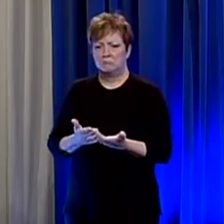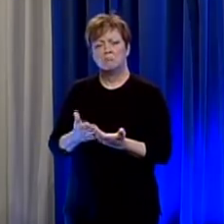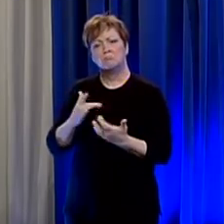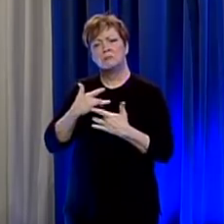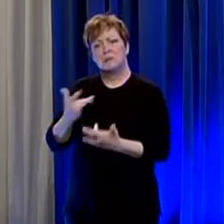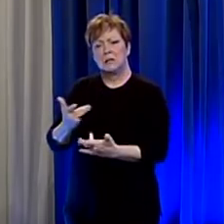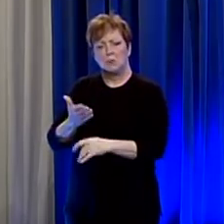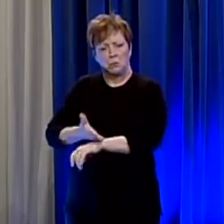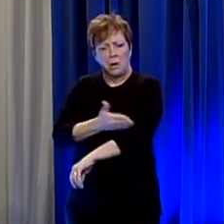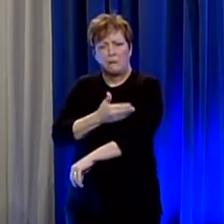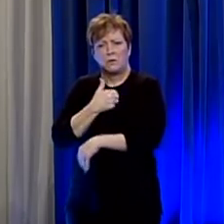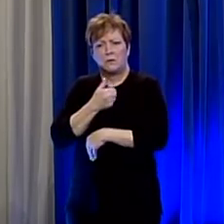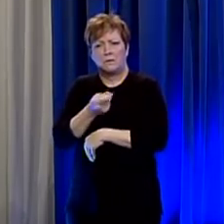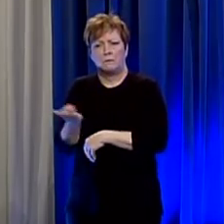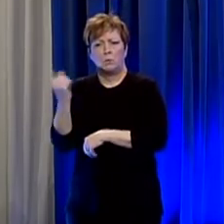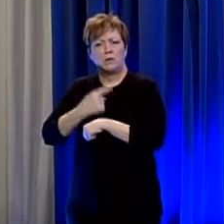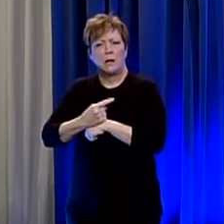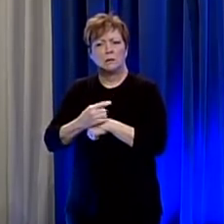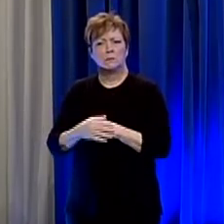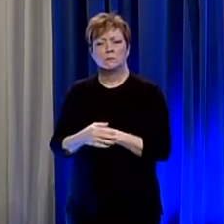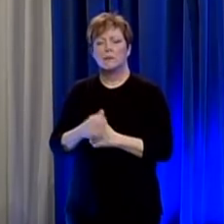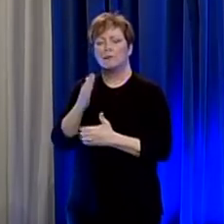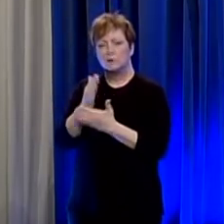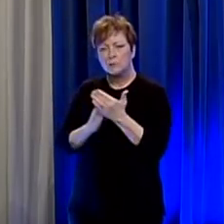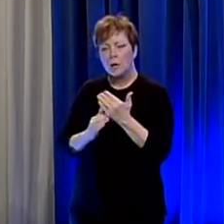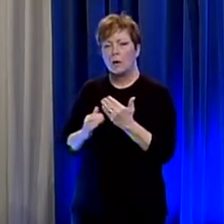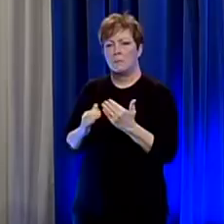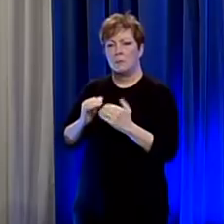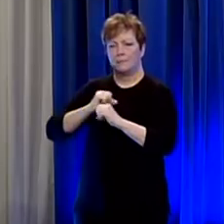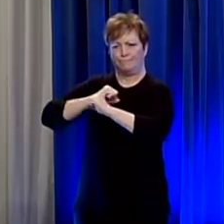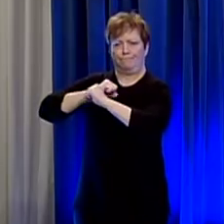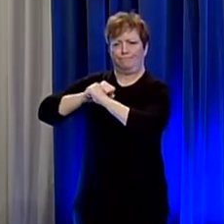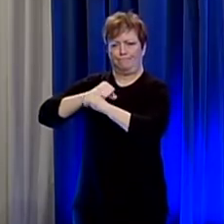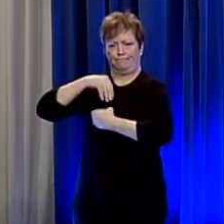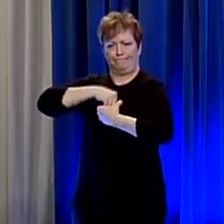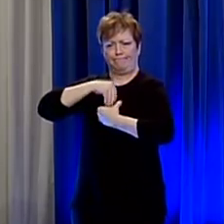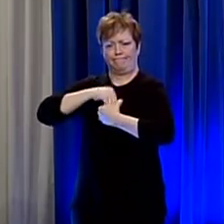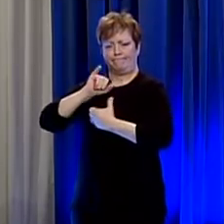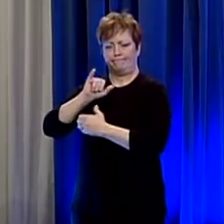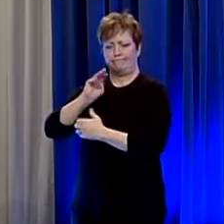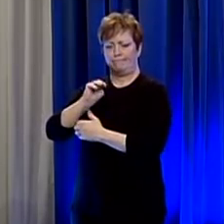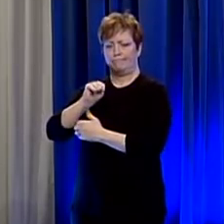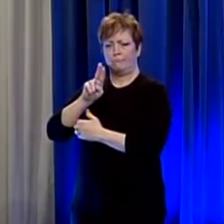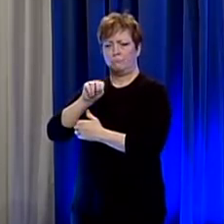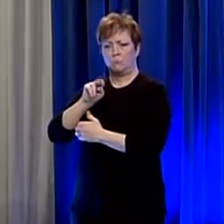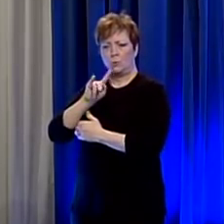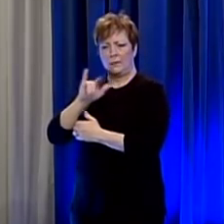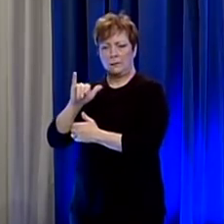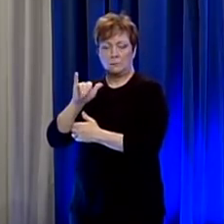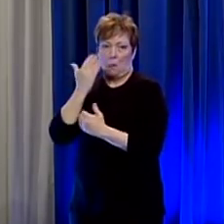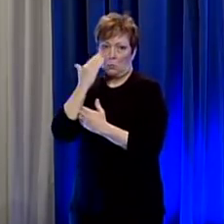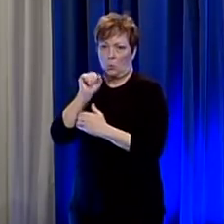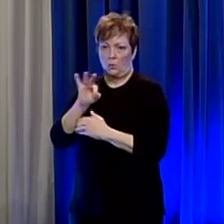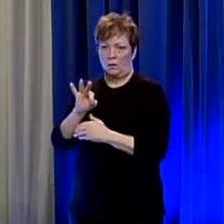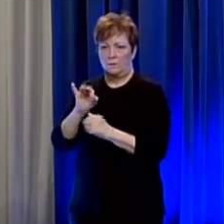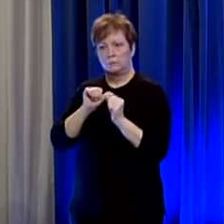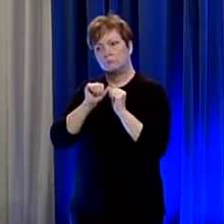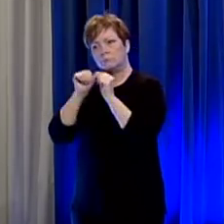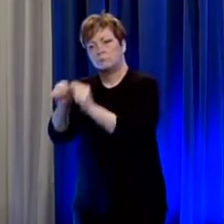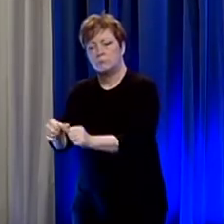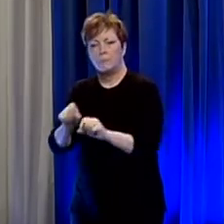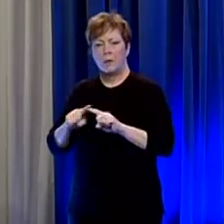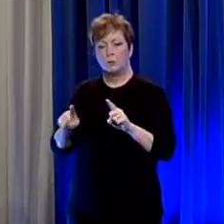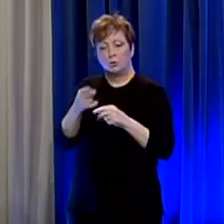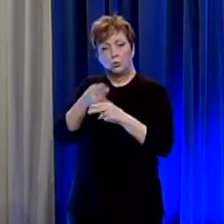and probably have some degree of immunity although we don't know at this time if they have any long lasting immunity but they may have at least short-term immunity